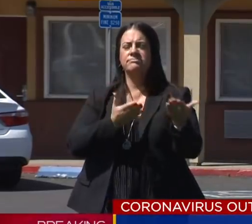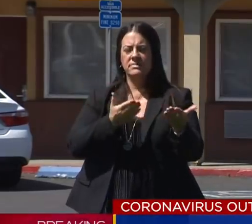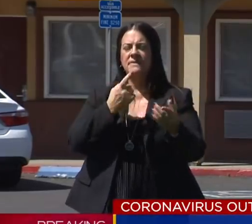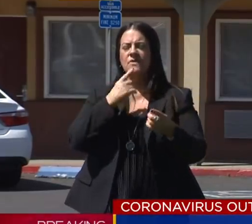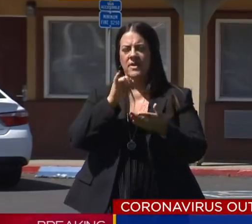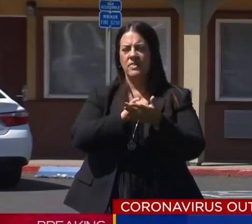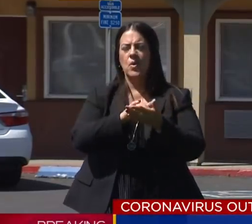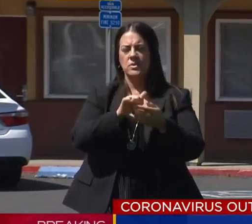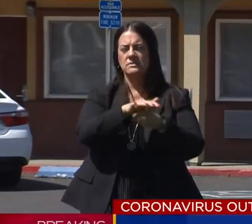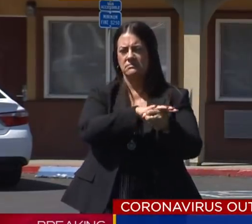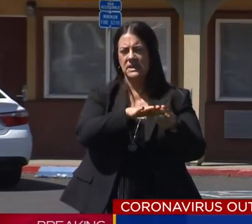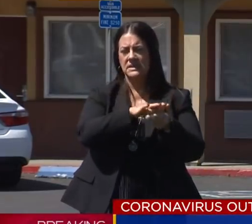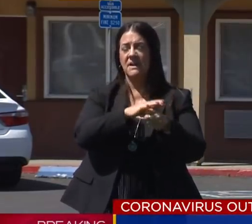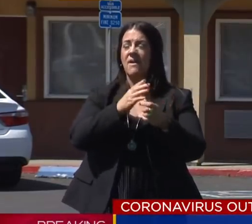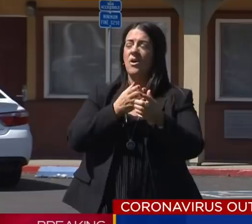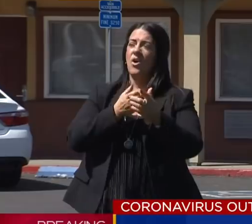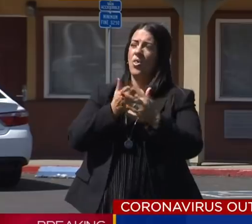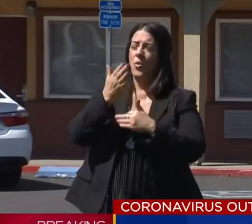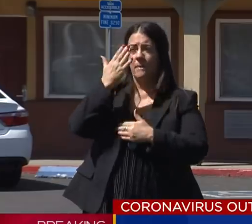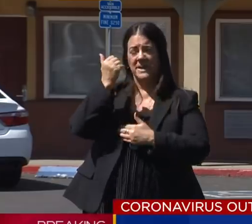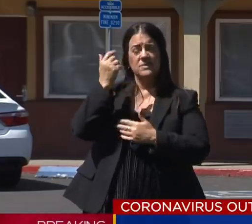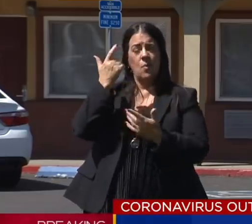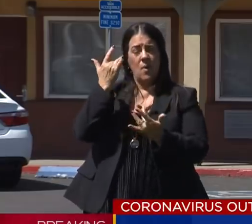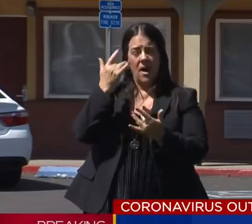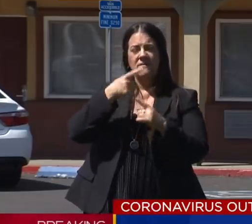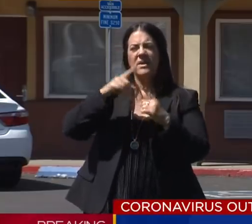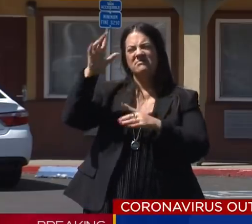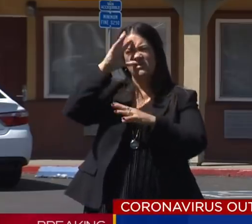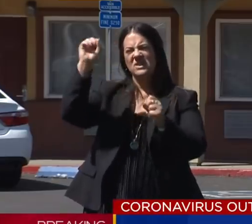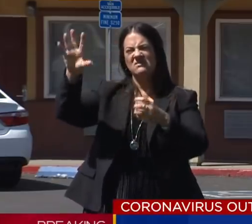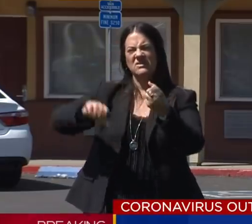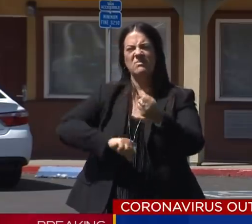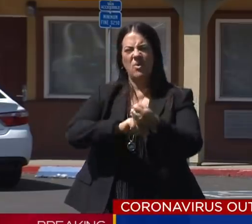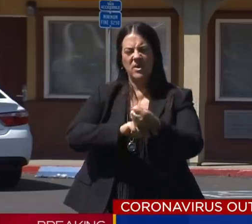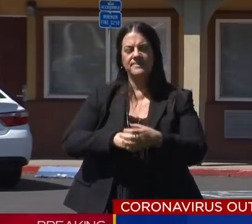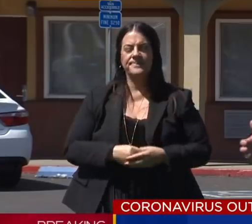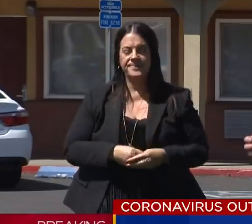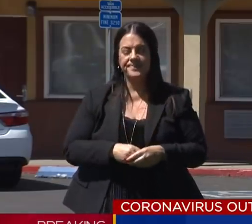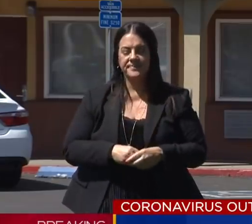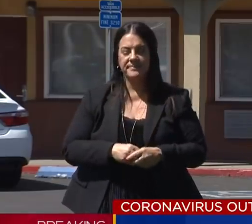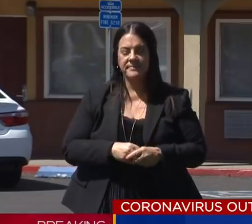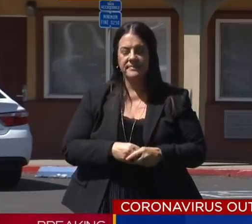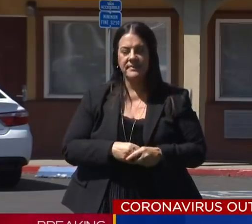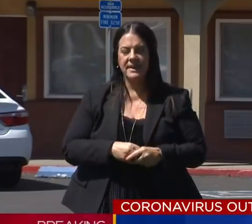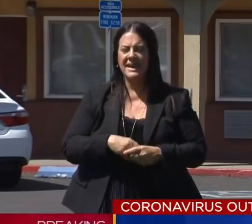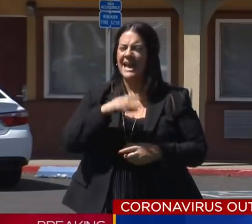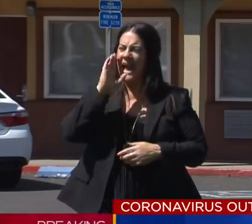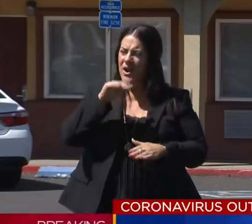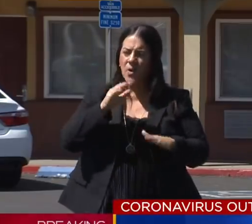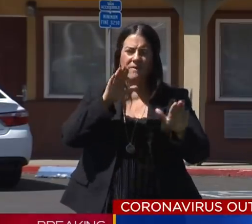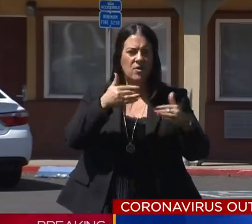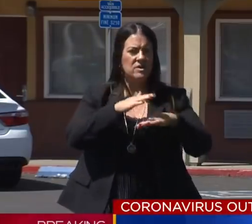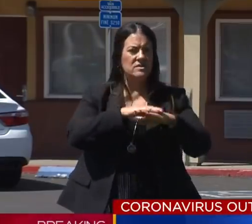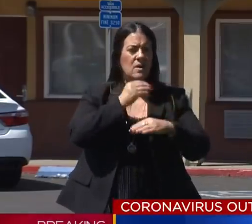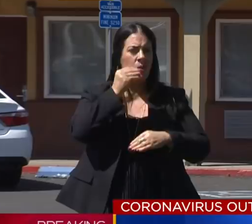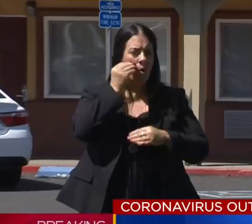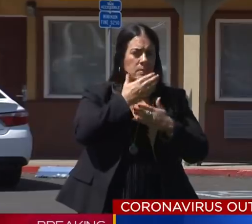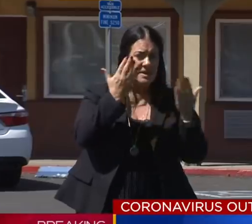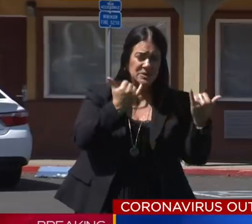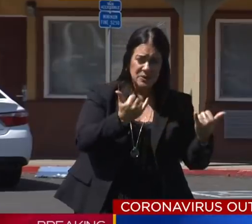support. So it relates to the issues that are our top focus. In addition to homelessness today,